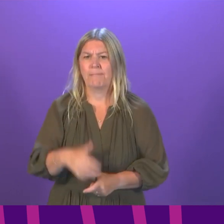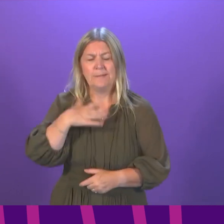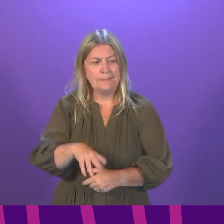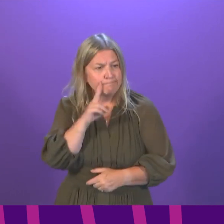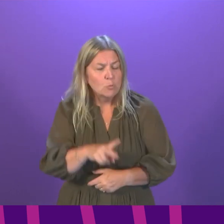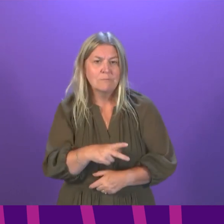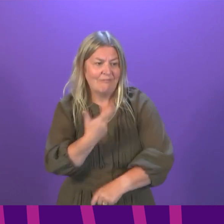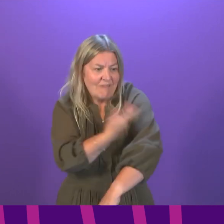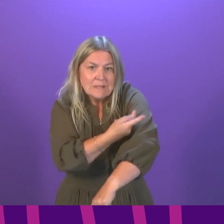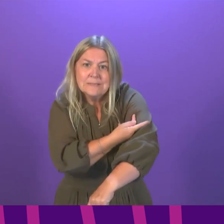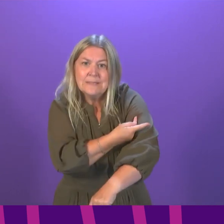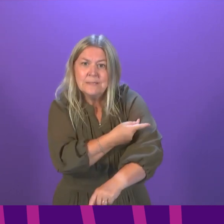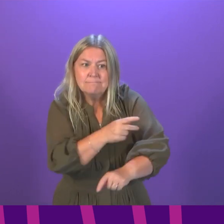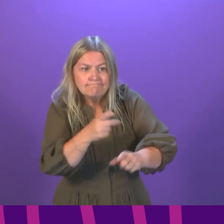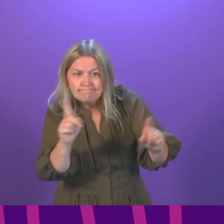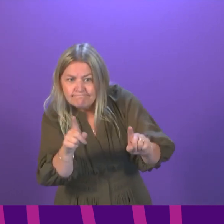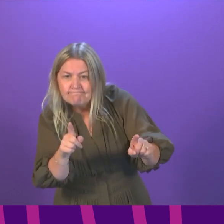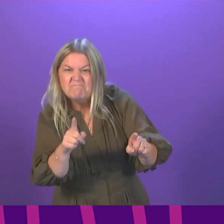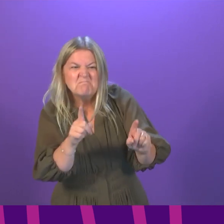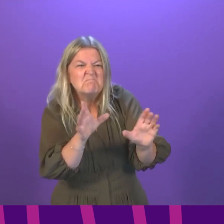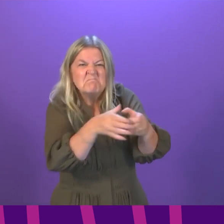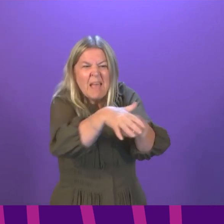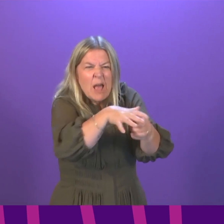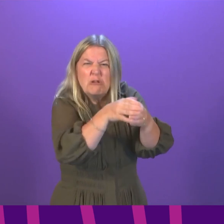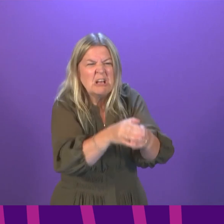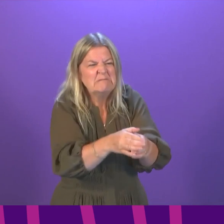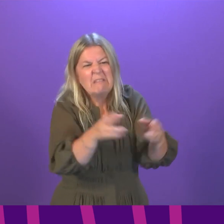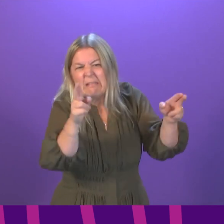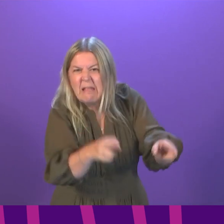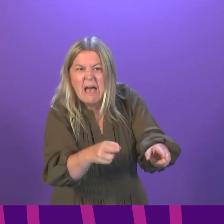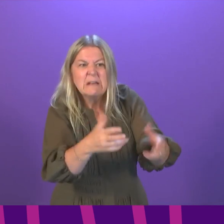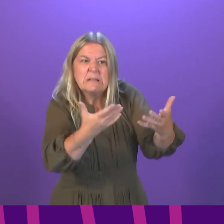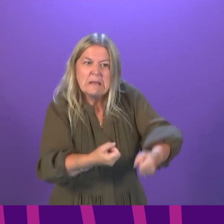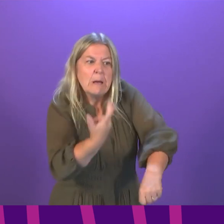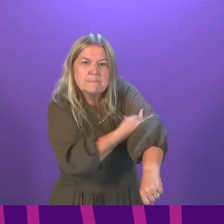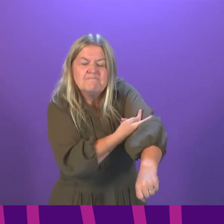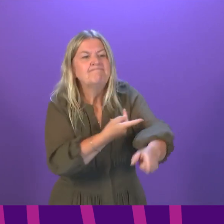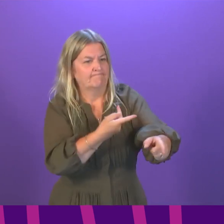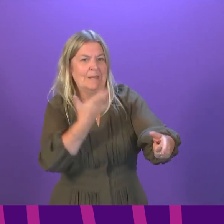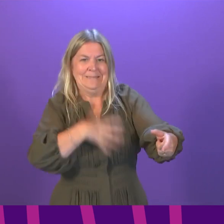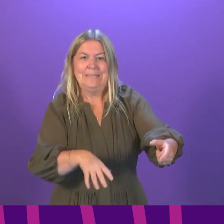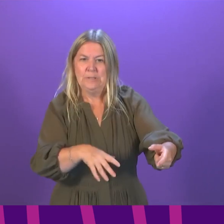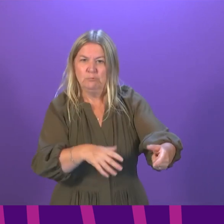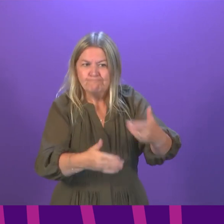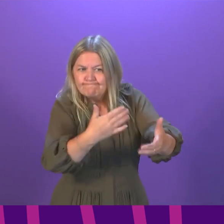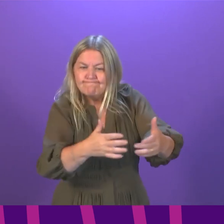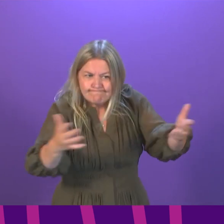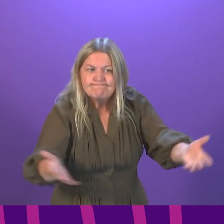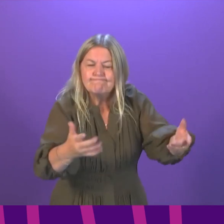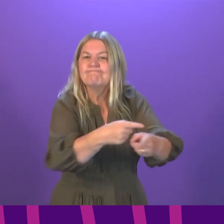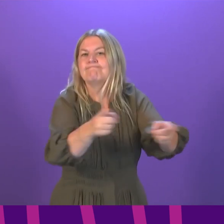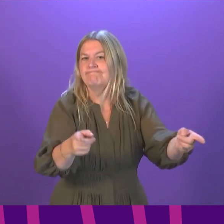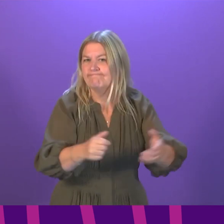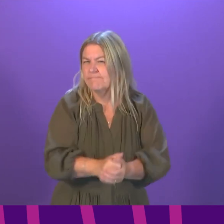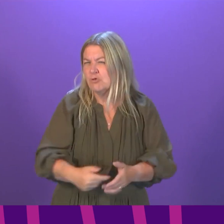effort to target those places where it lags and preparing it for the next big challenge. The last few weeks have also underlined the